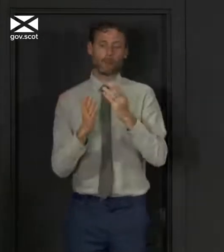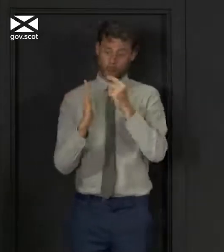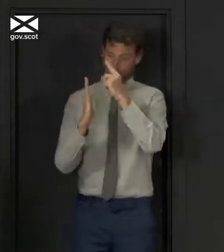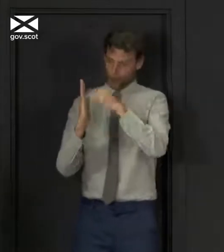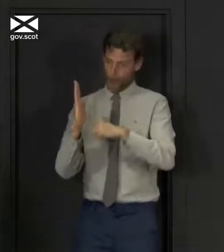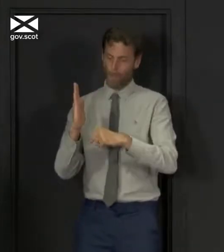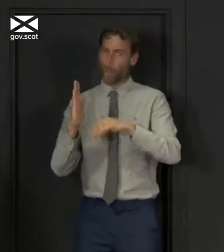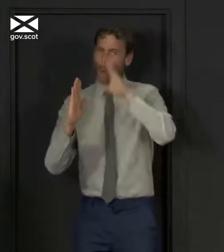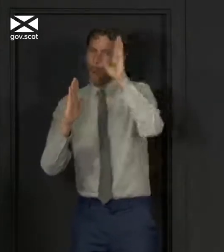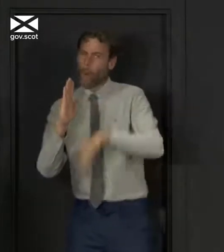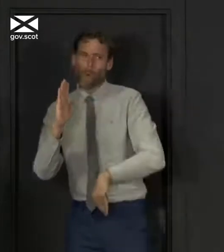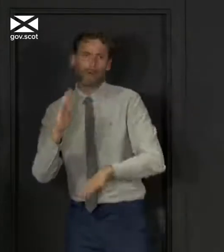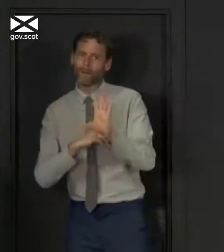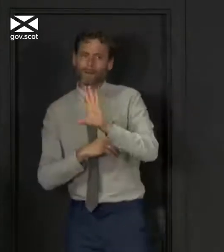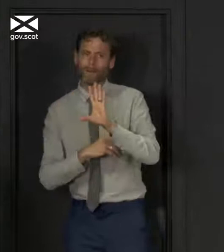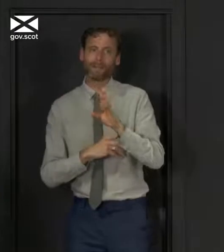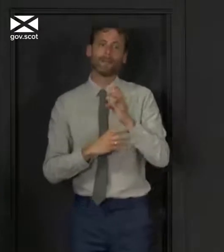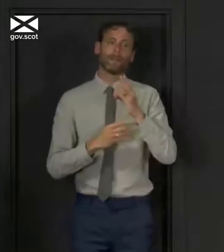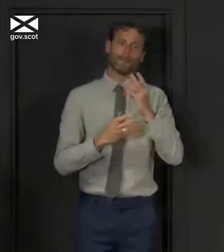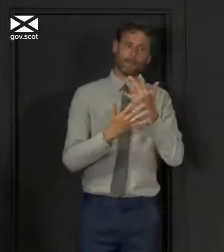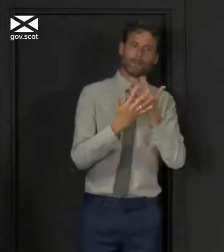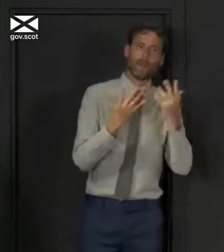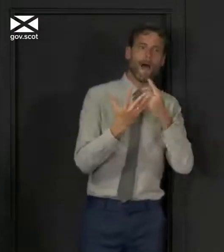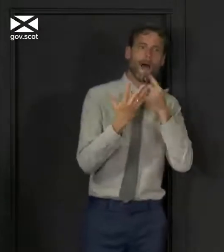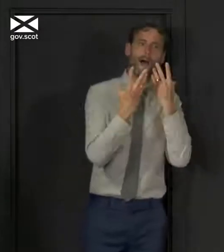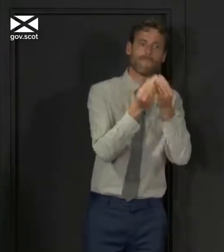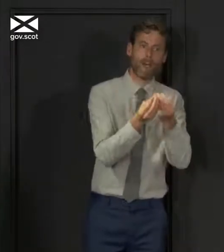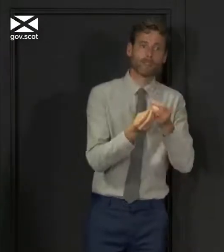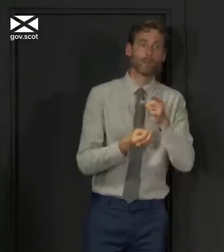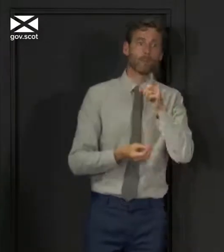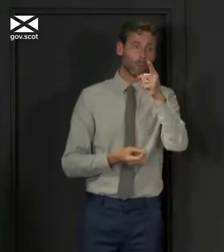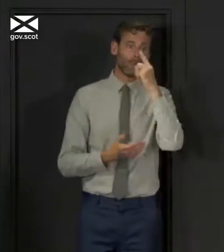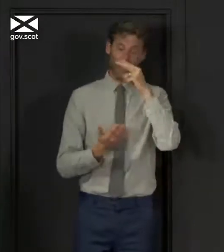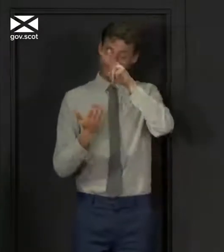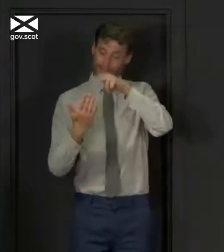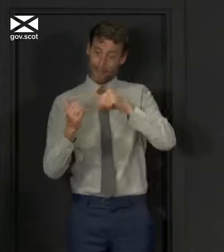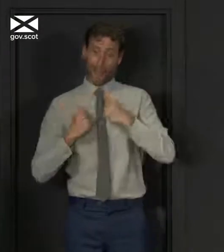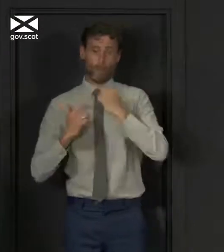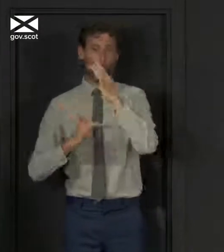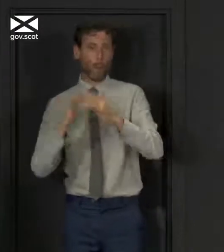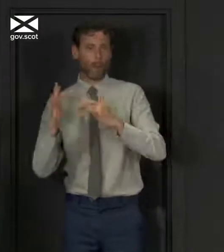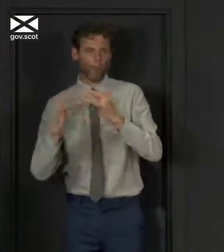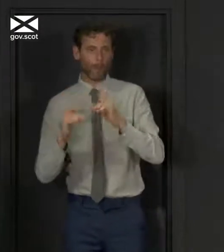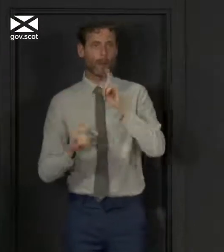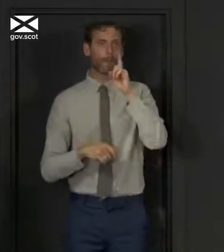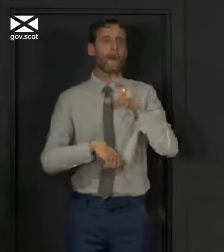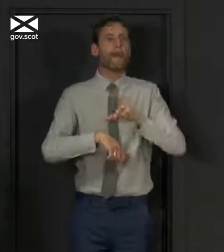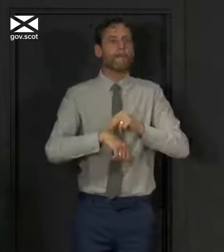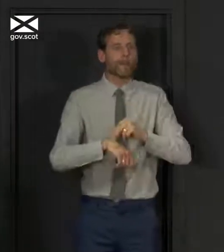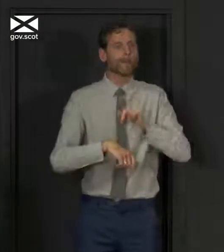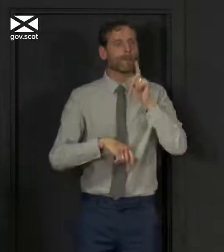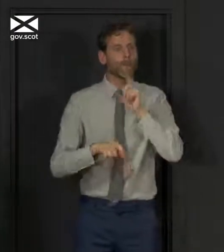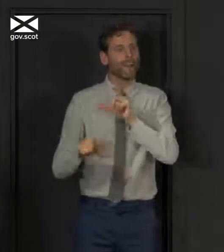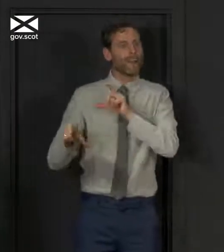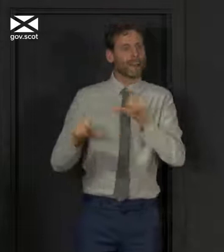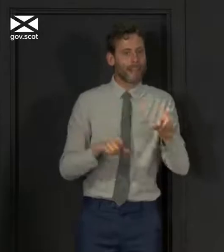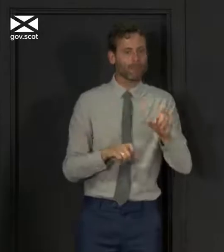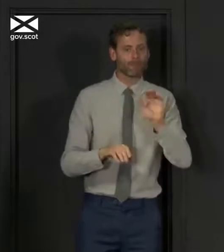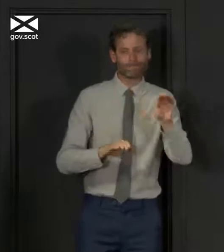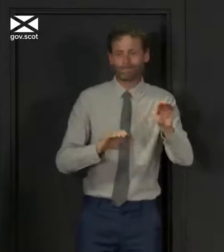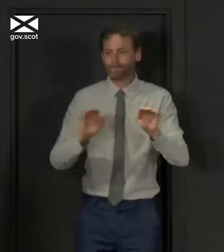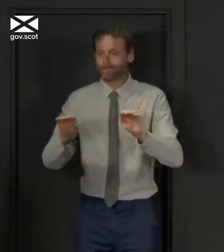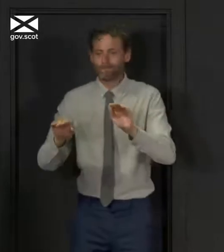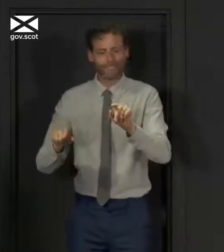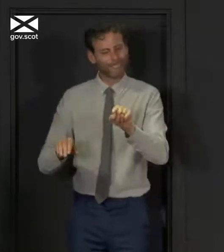and you can find all that information on the Scottish Government website but the police will continue to try to encourage people where they're perhaps not